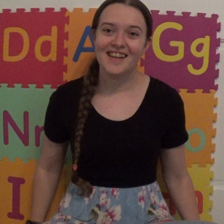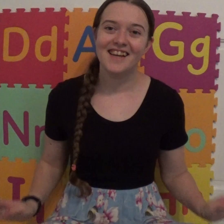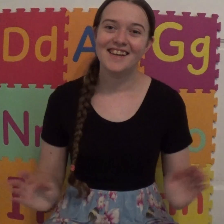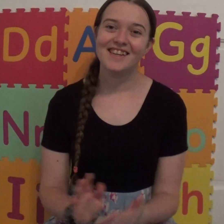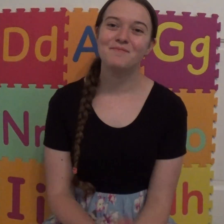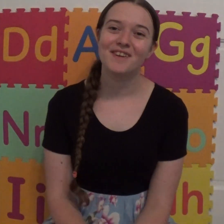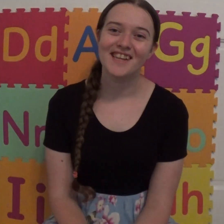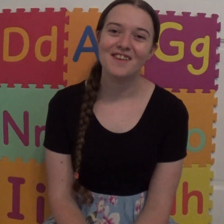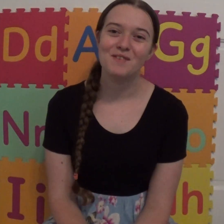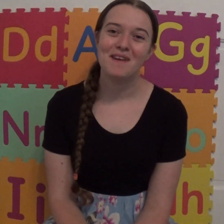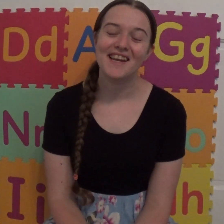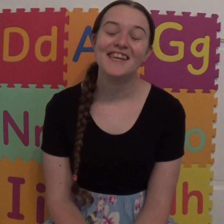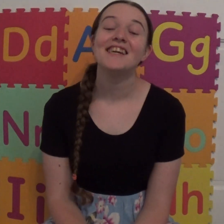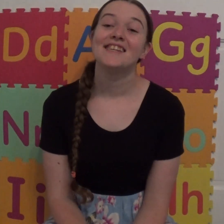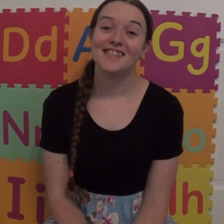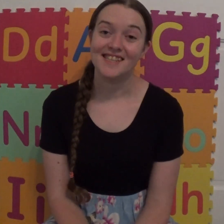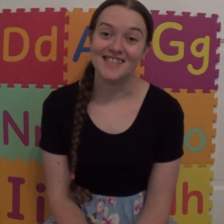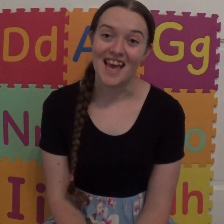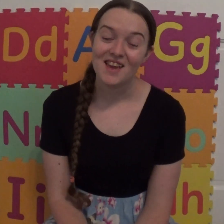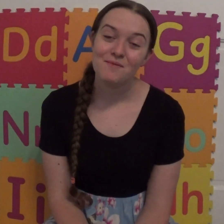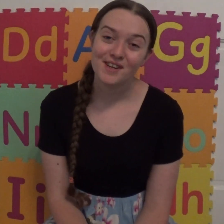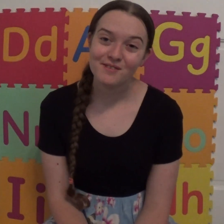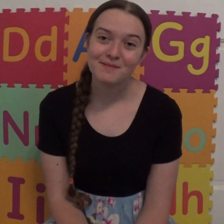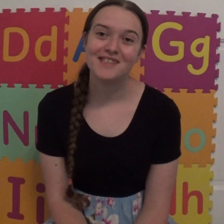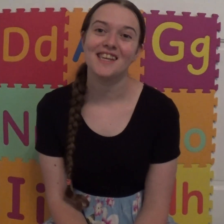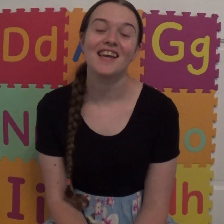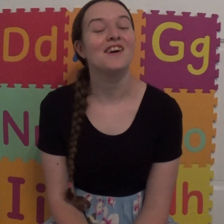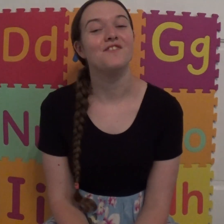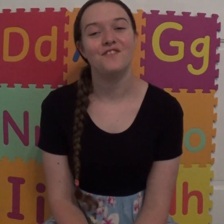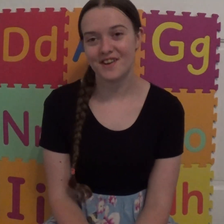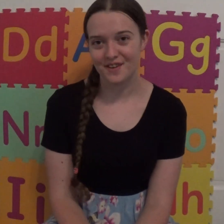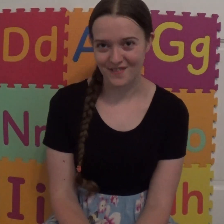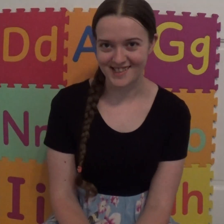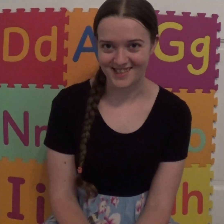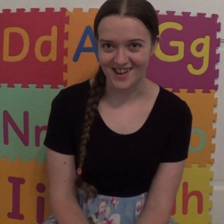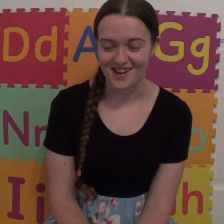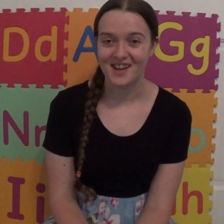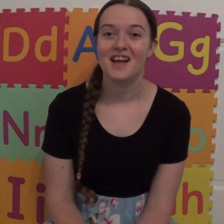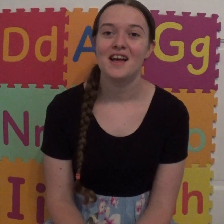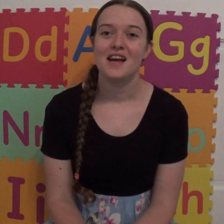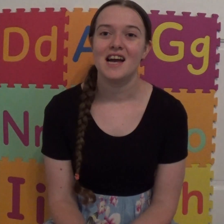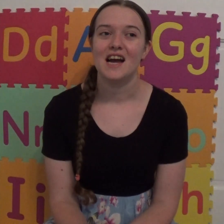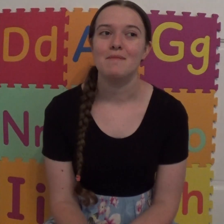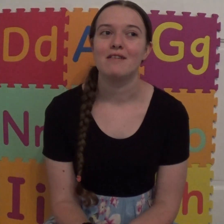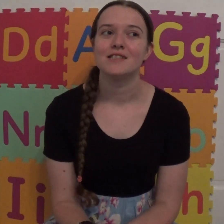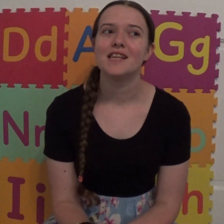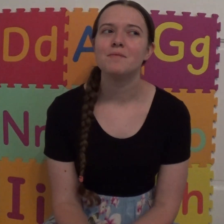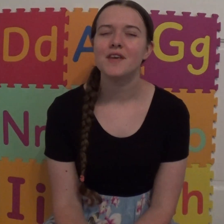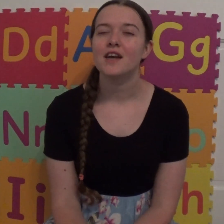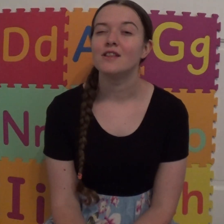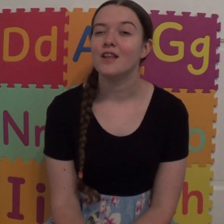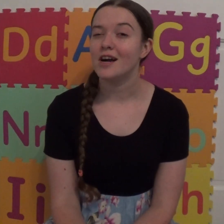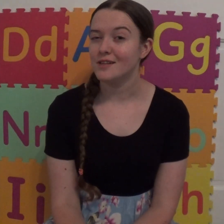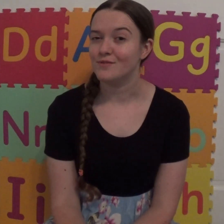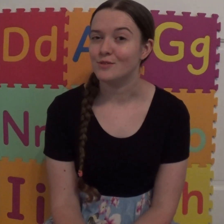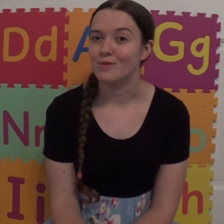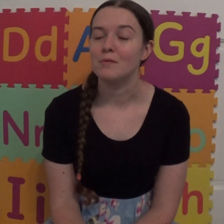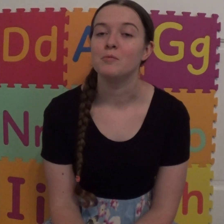Good morning everybody. Today we're going to be singing a very fun song about something a lot of you probably